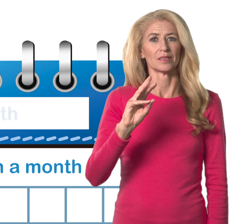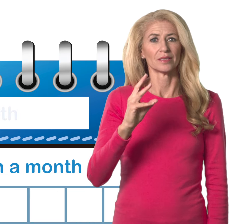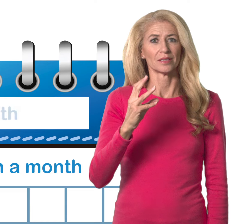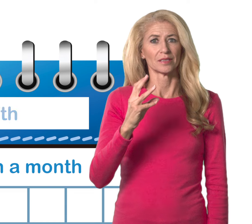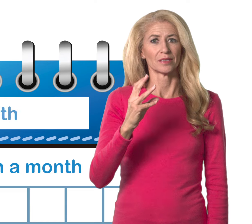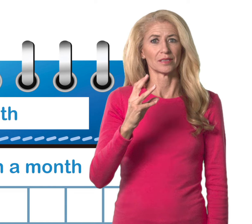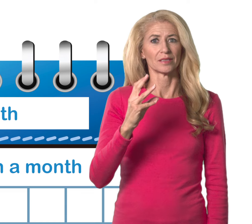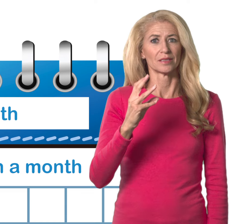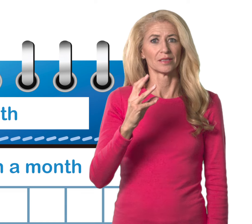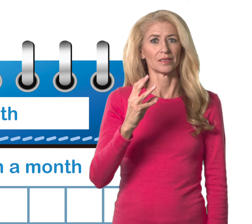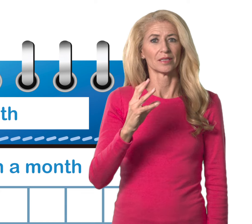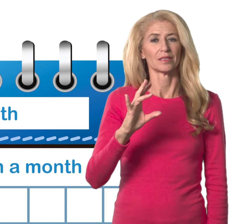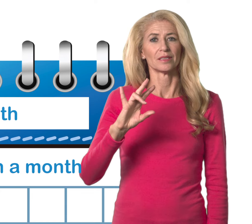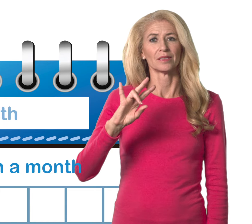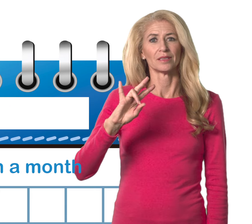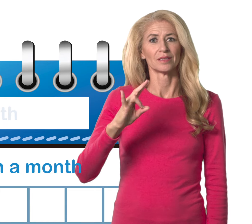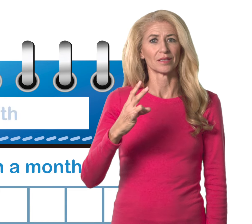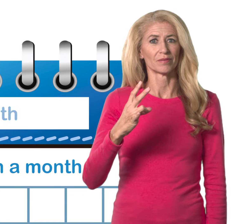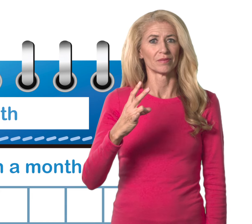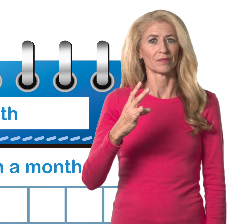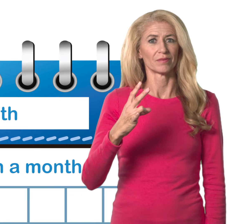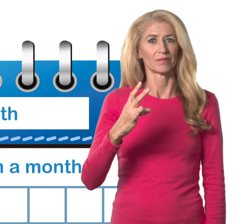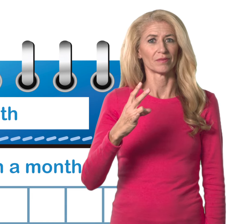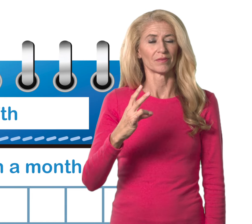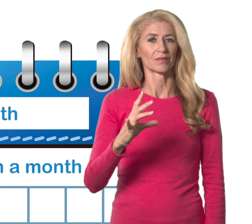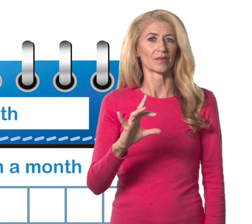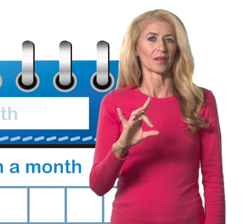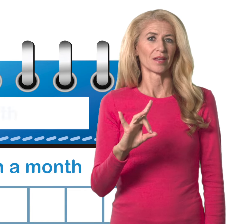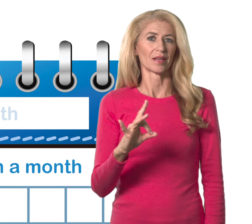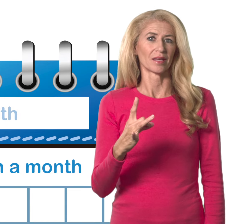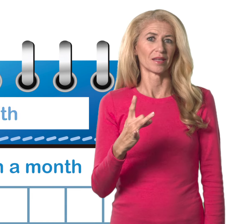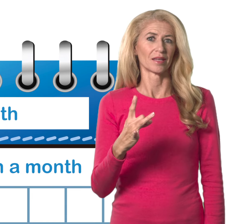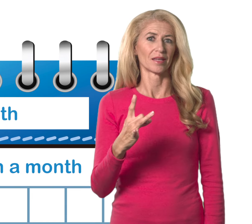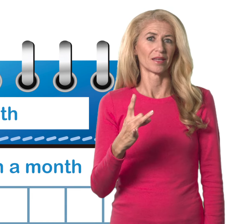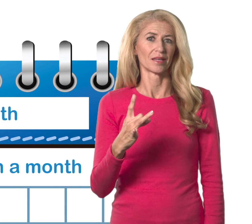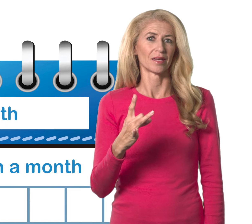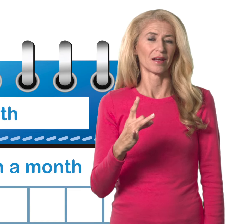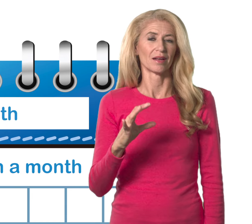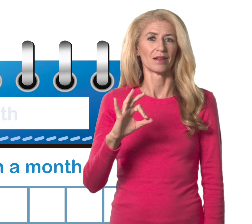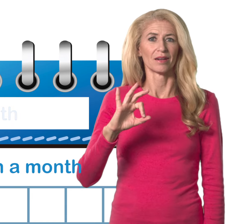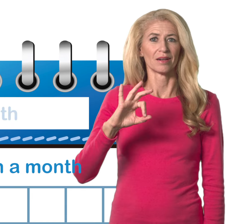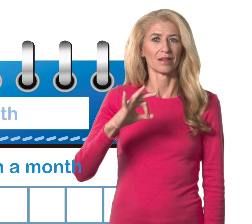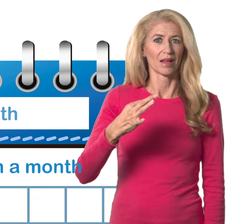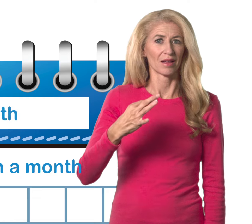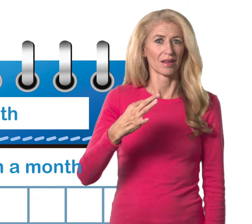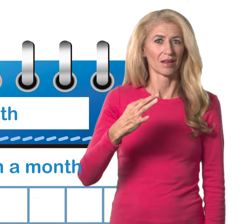sixth, seventh, eighth, ninth.